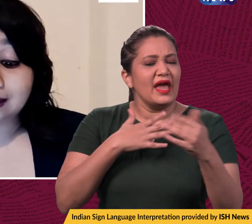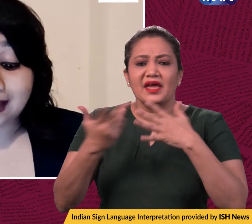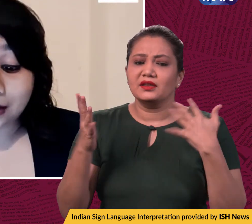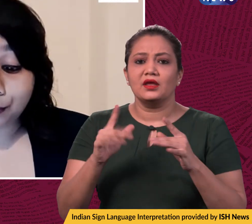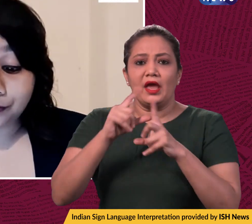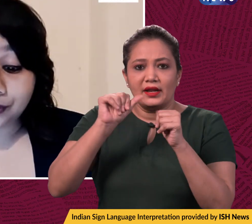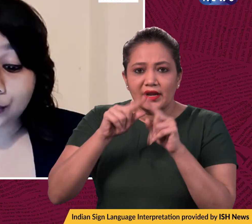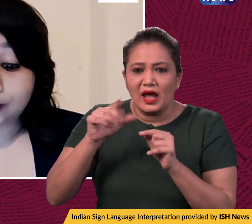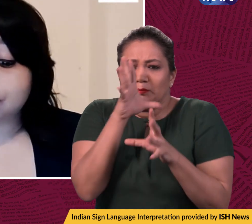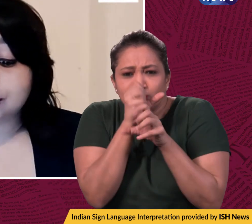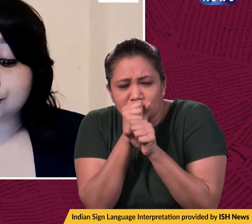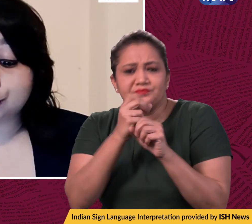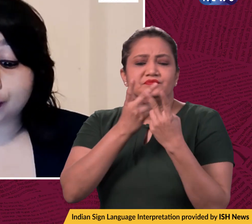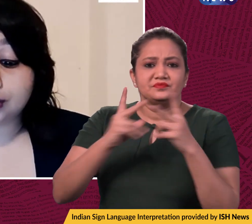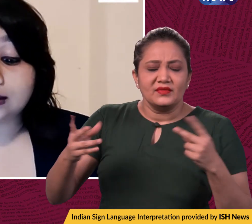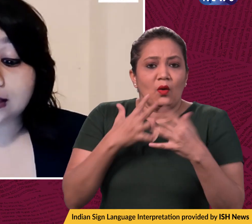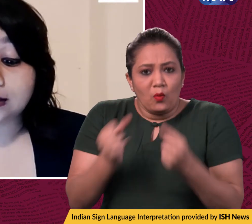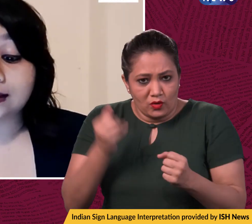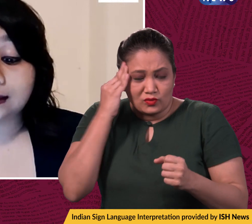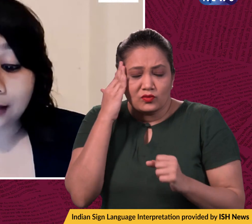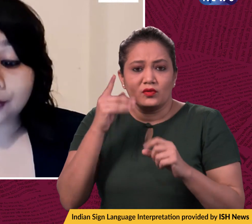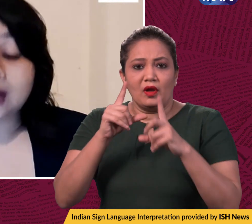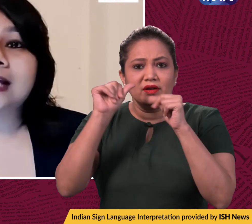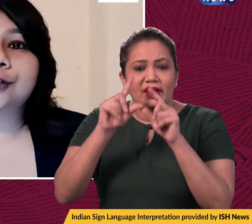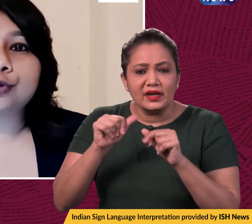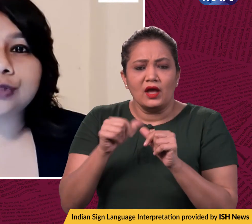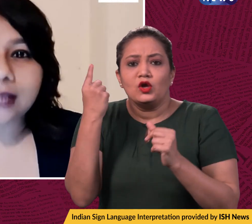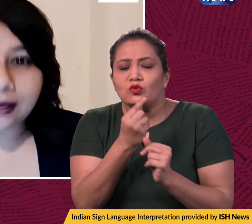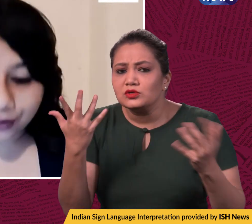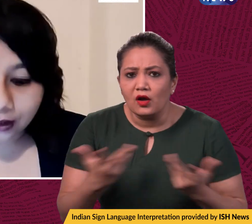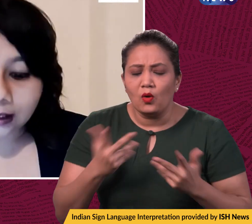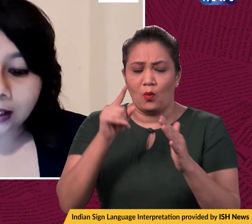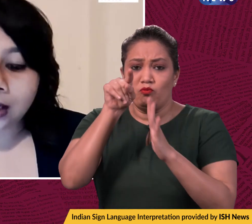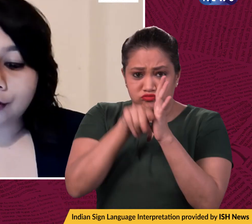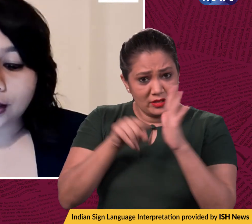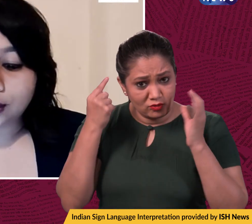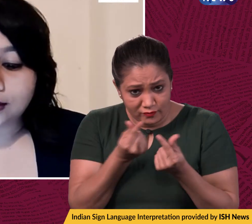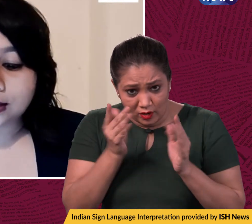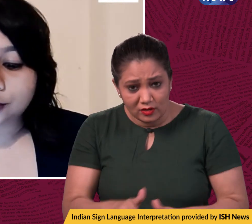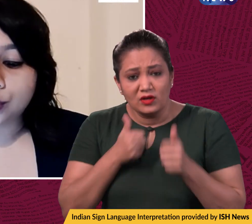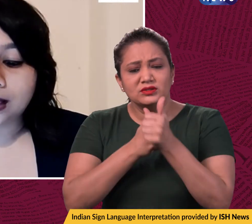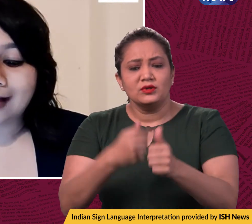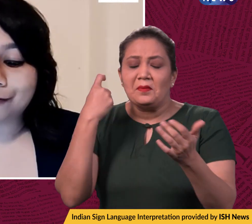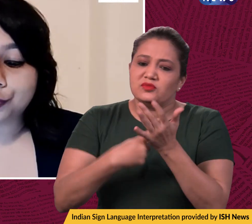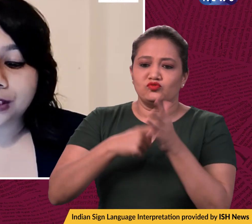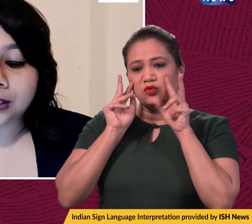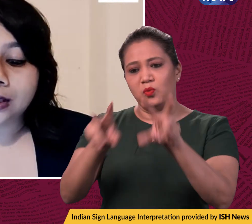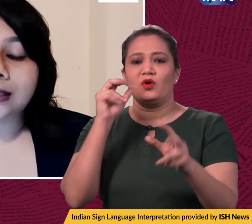is data privacy, whether it is ensuring that data itself is used ethically, regulating it will have to be a